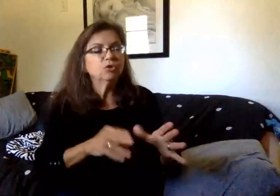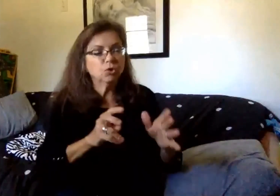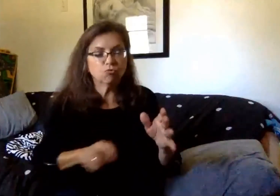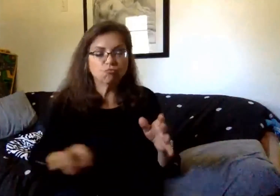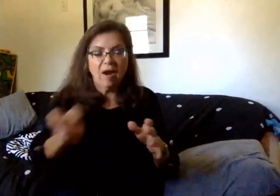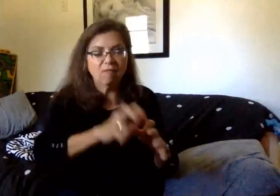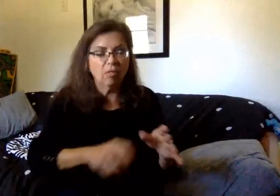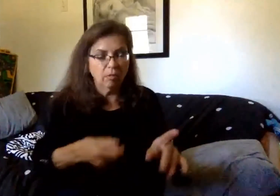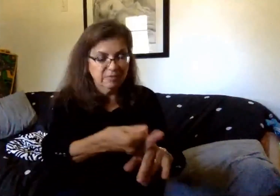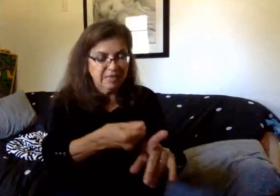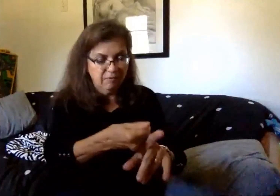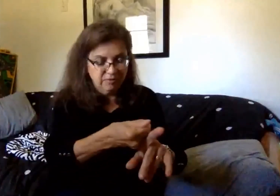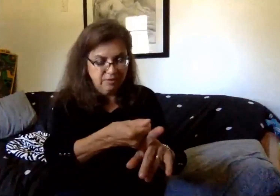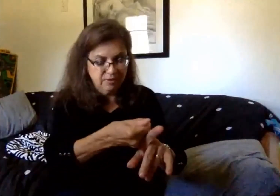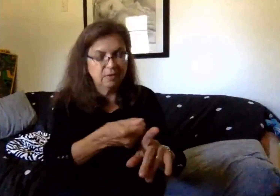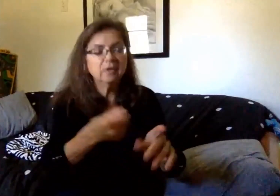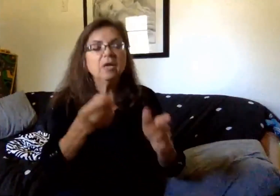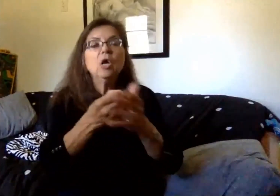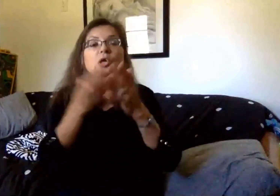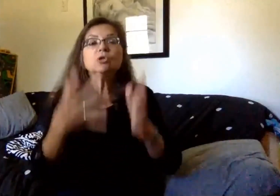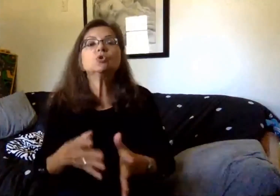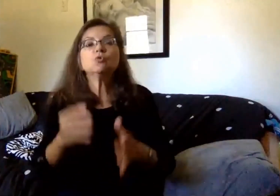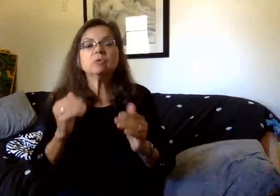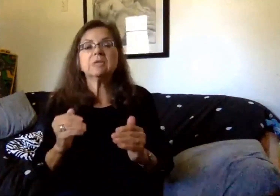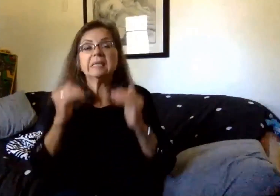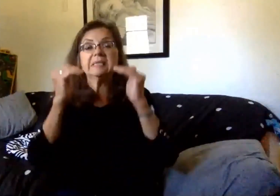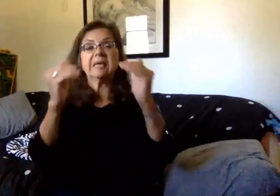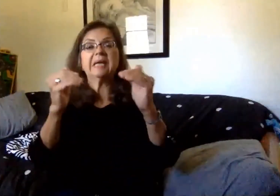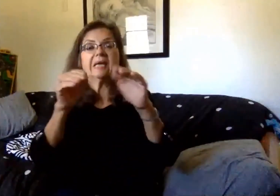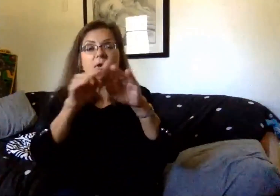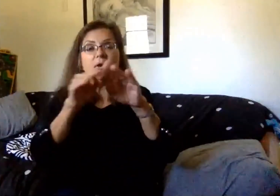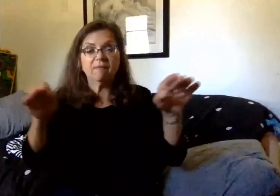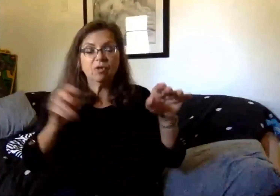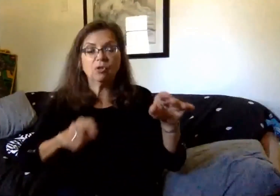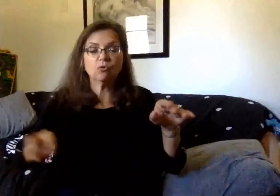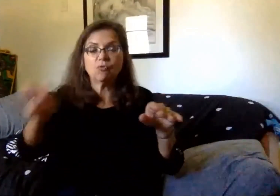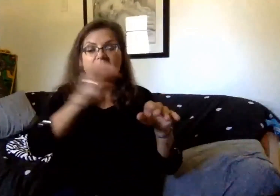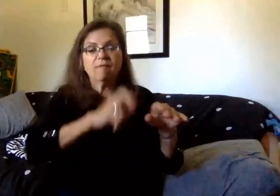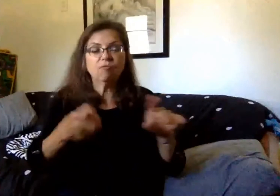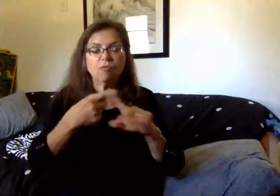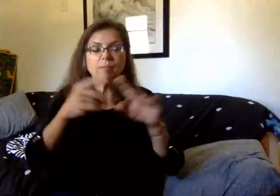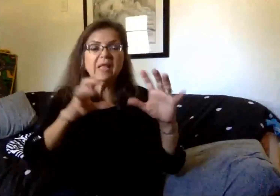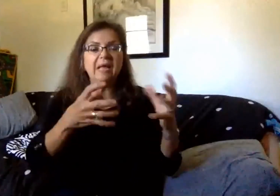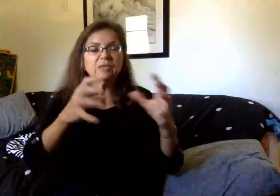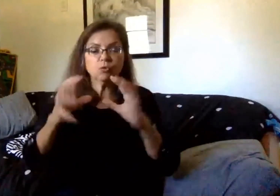classroom. Students at the secondary level will travel from class to class.